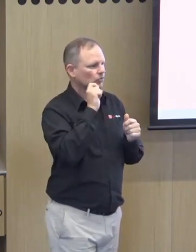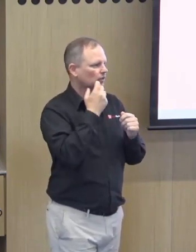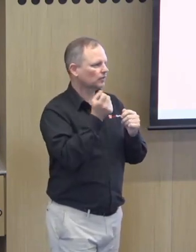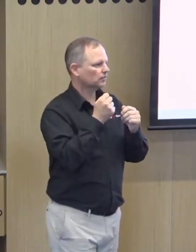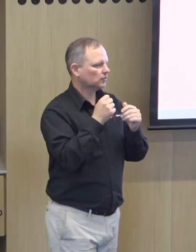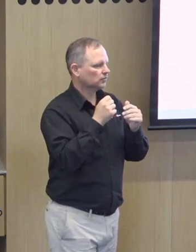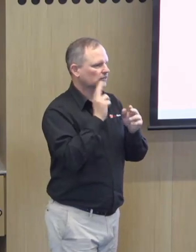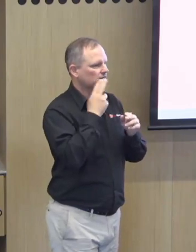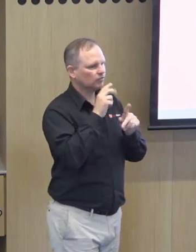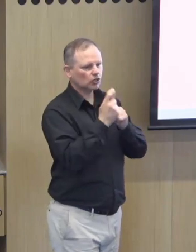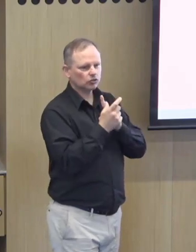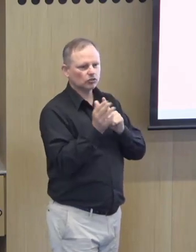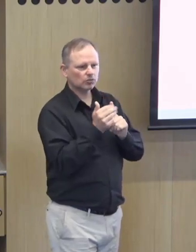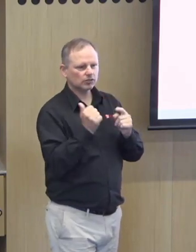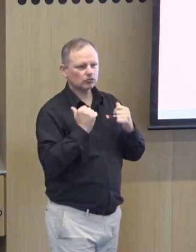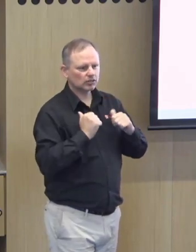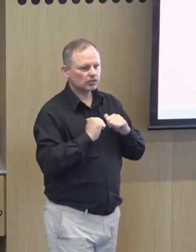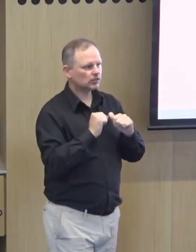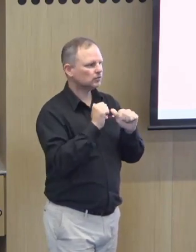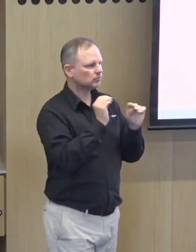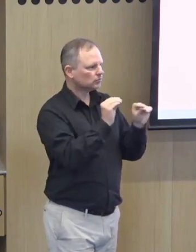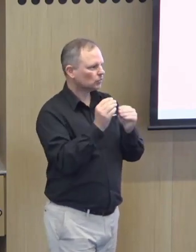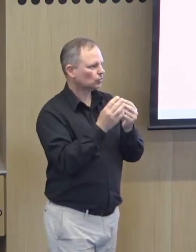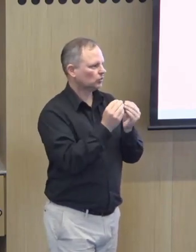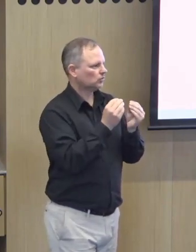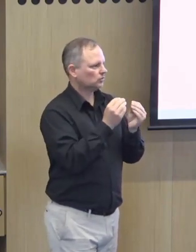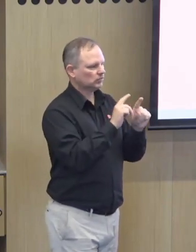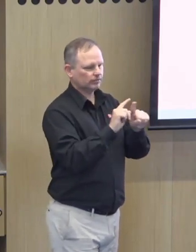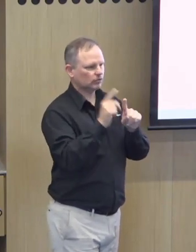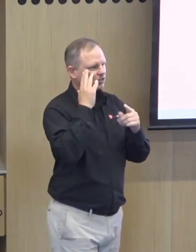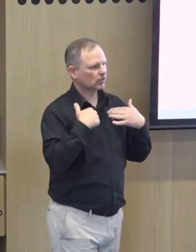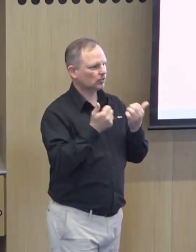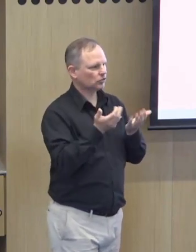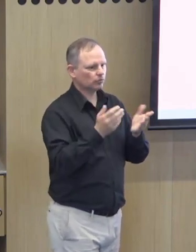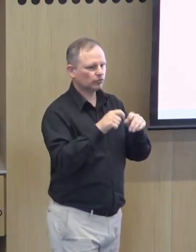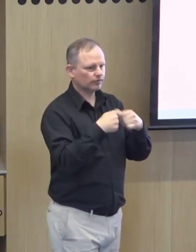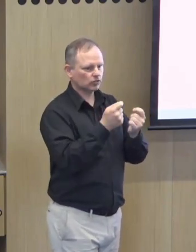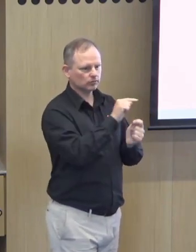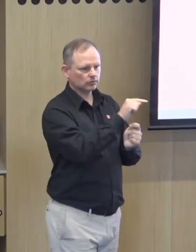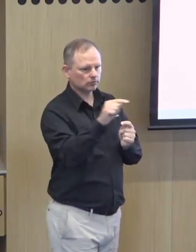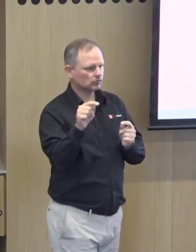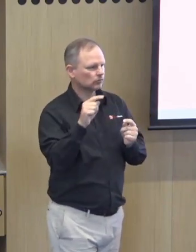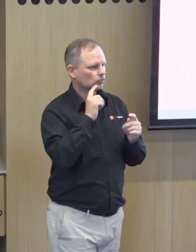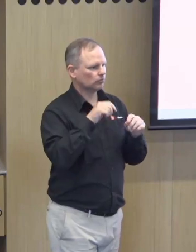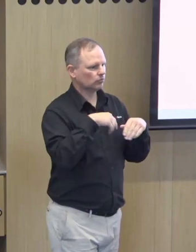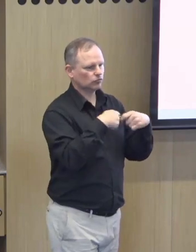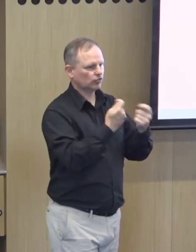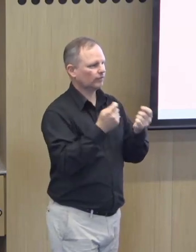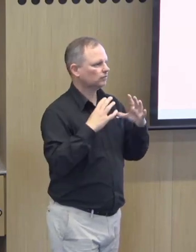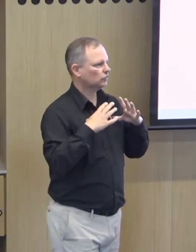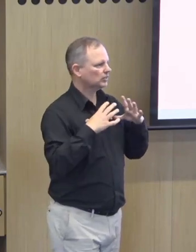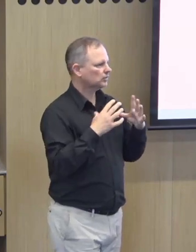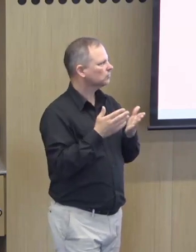said, after this project has been done, we'll then be able to deliver better mental health services to